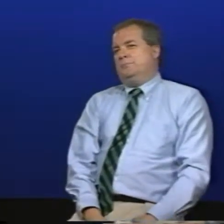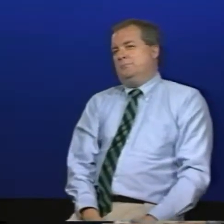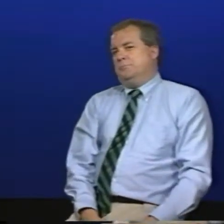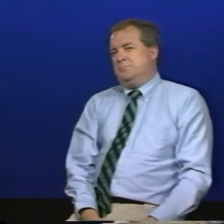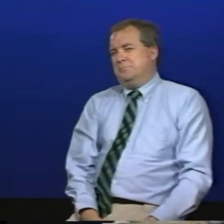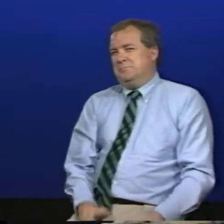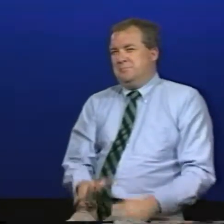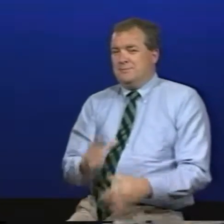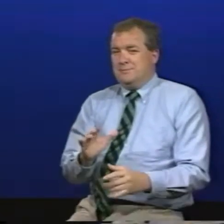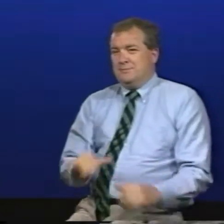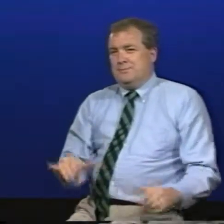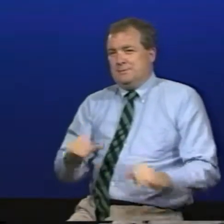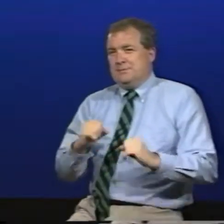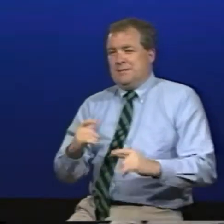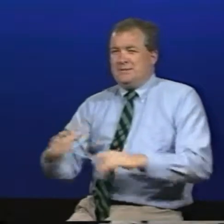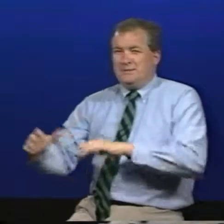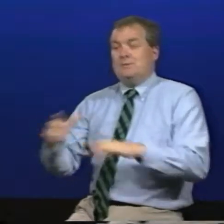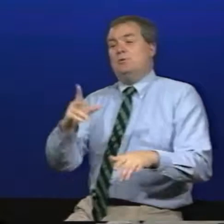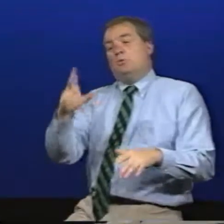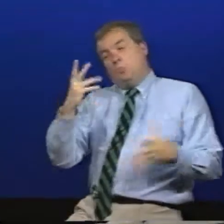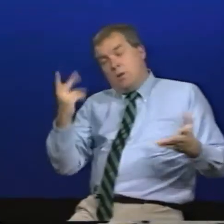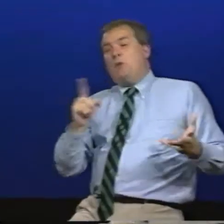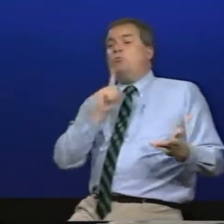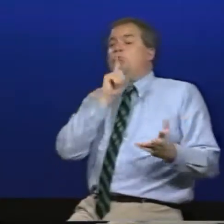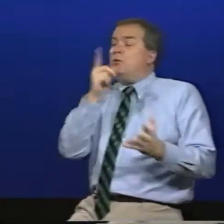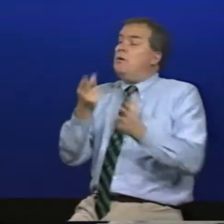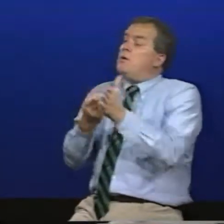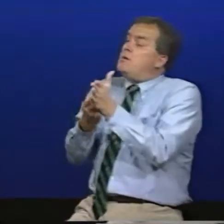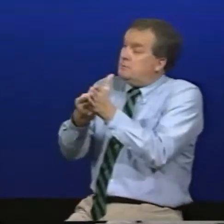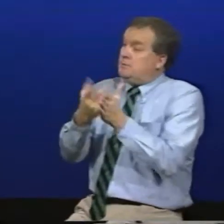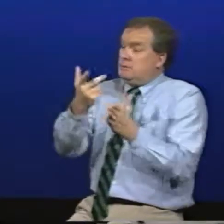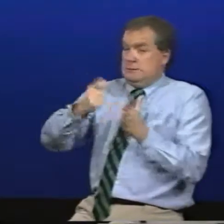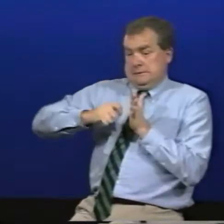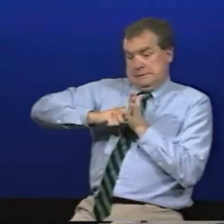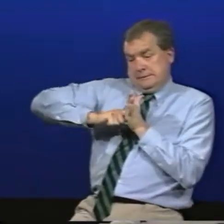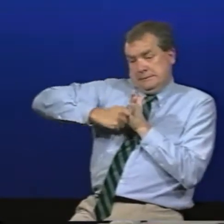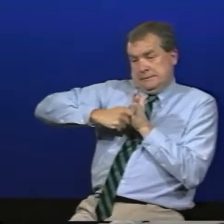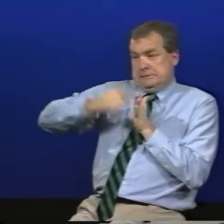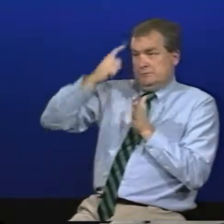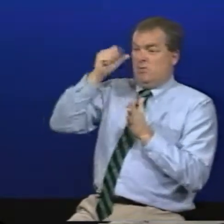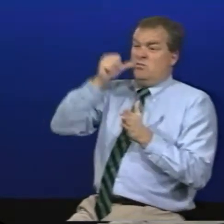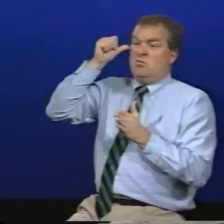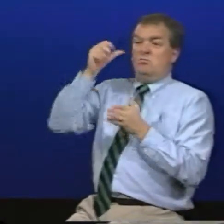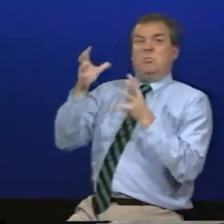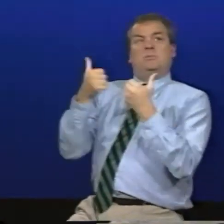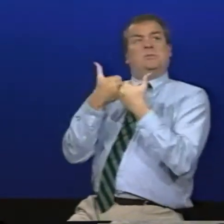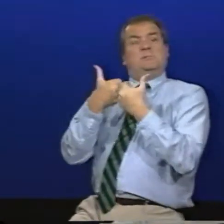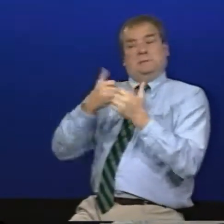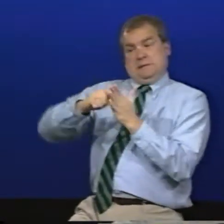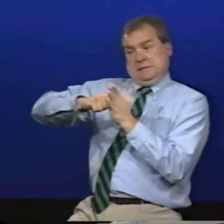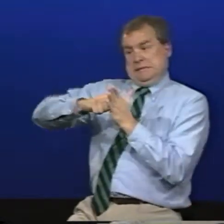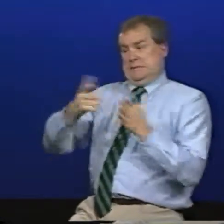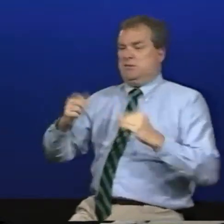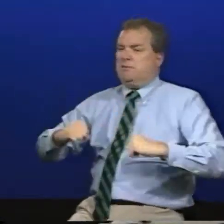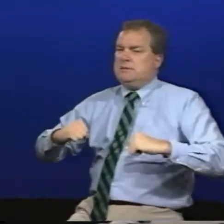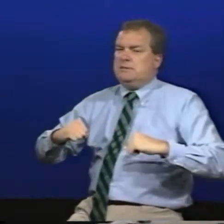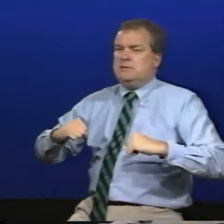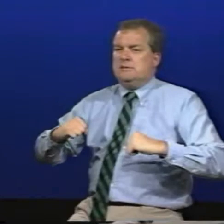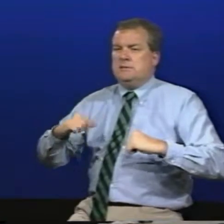if nothing else at least slow the offense down and to be quite frank with you the real cane